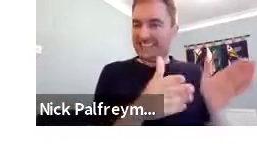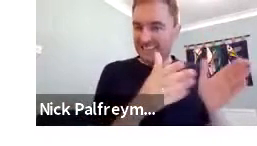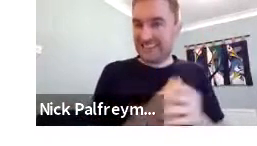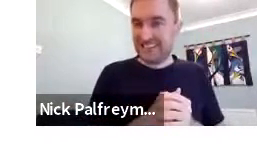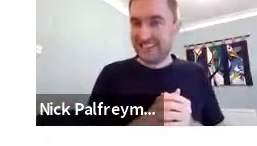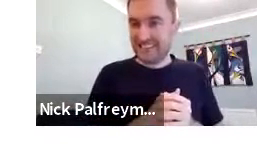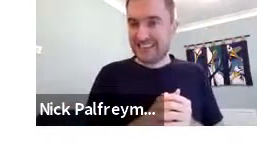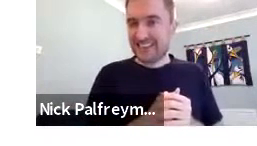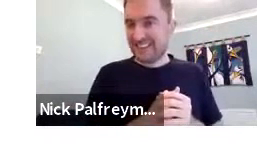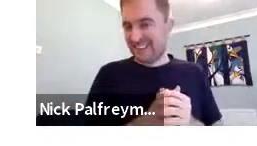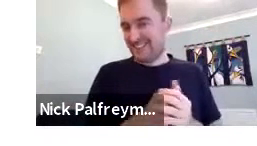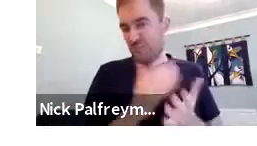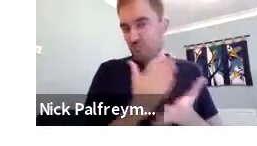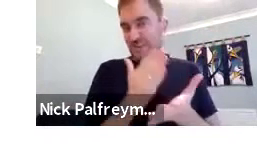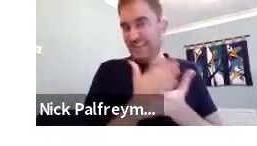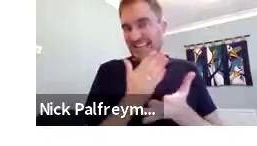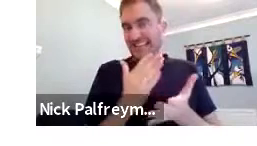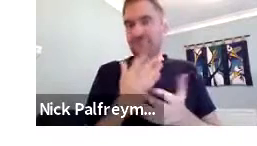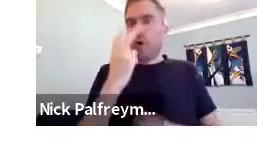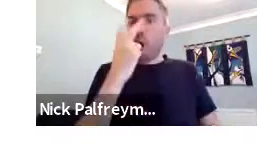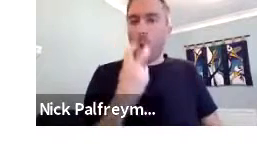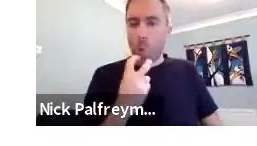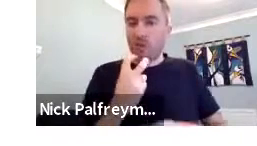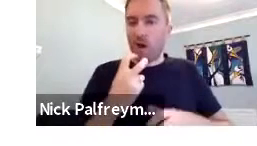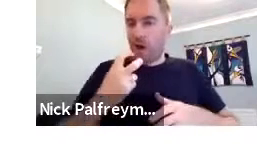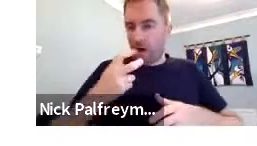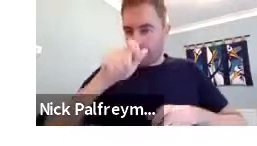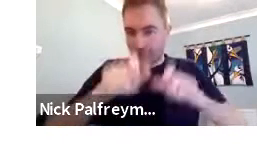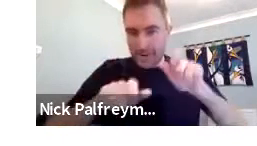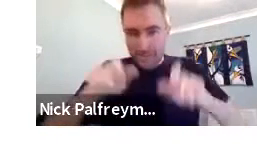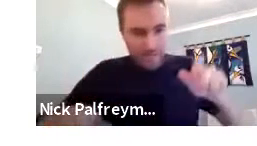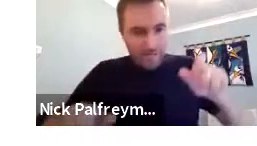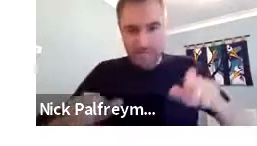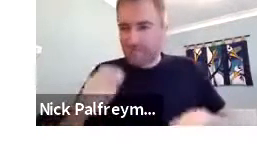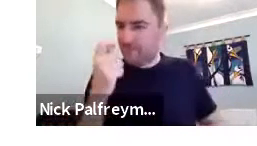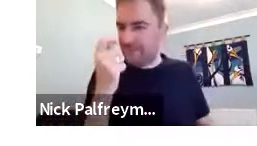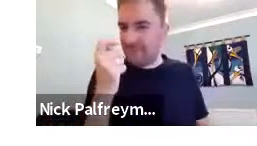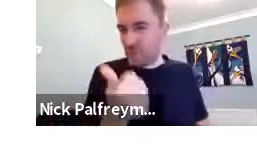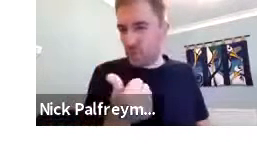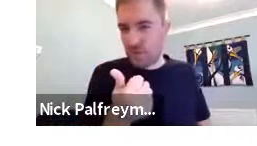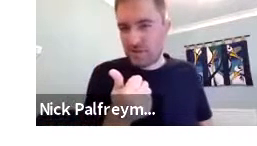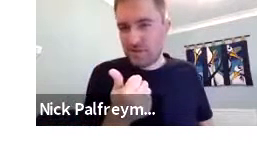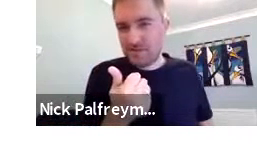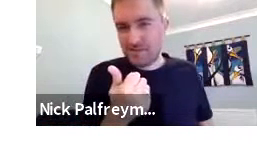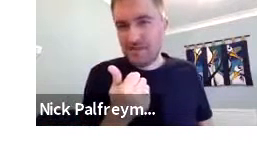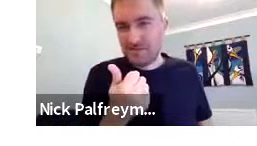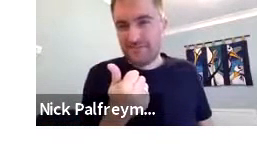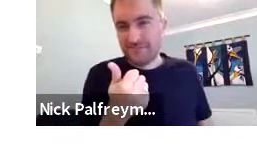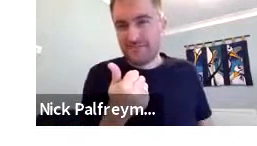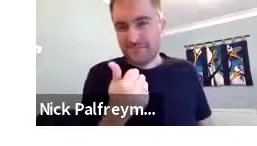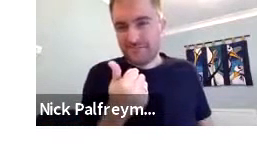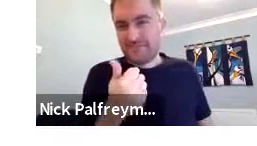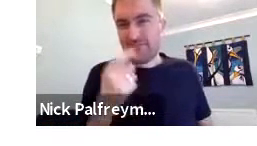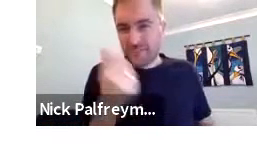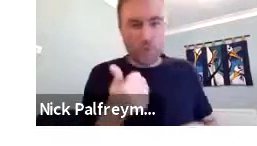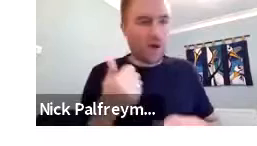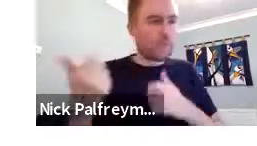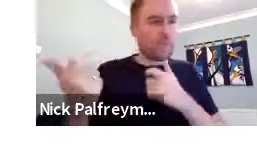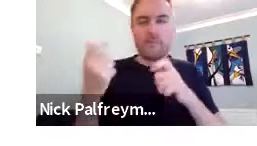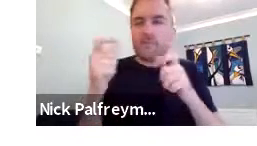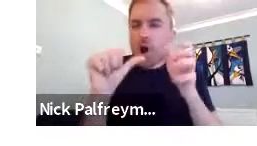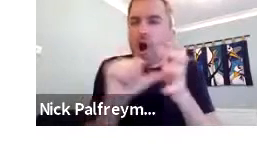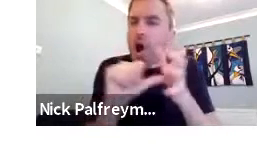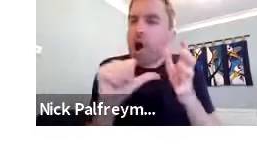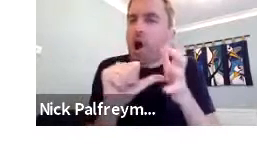like, the oldest of the groups, they span a 30 year period. And so older people, though, it was there were very